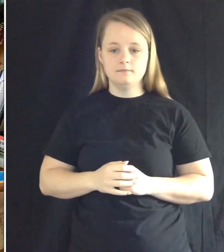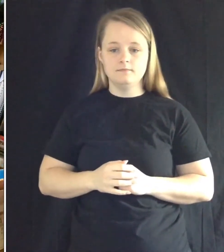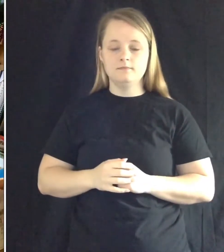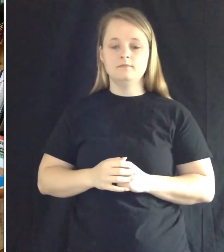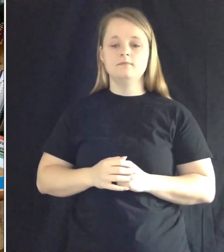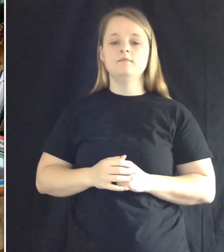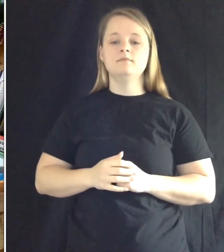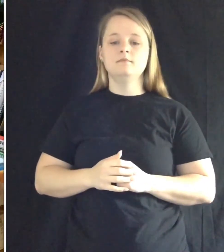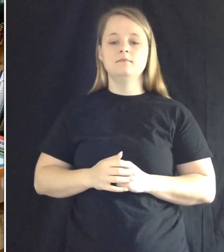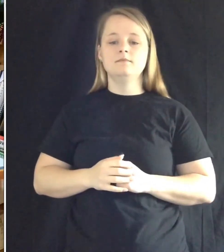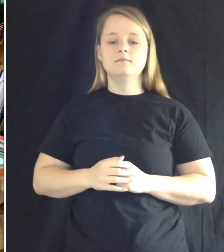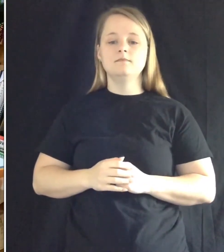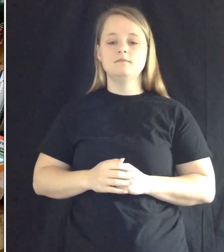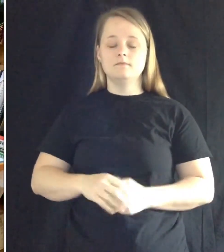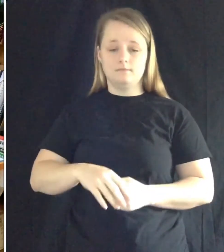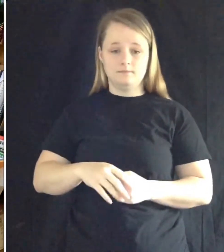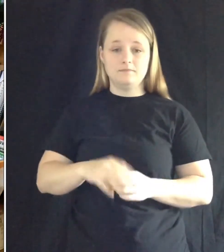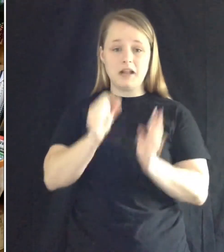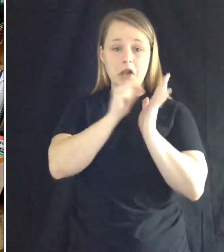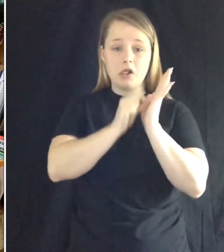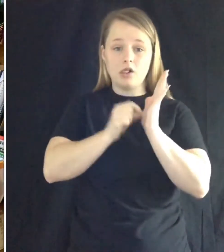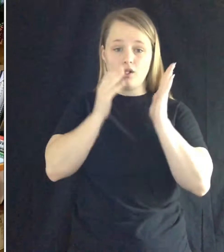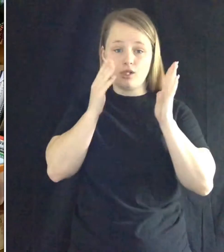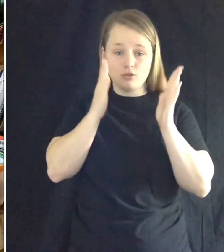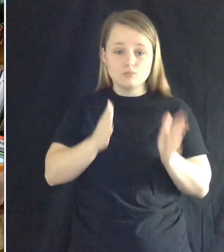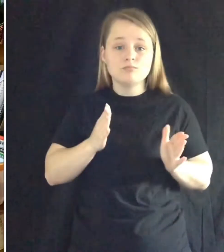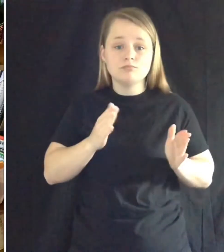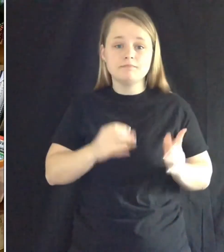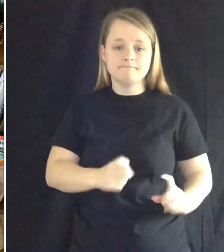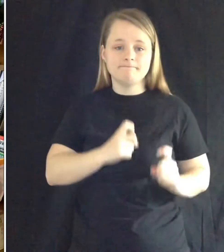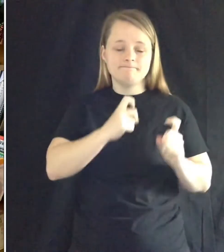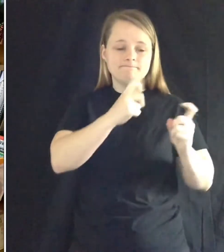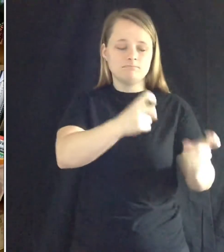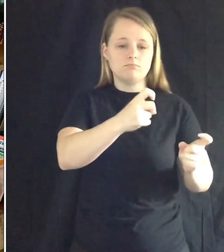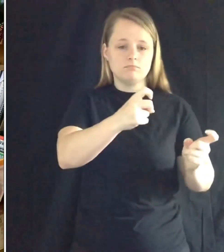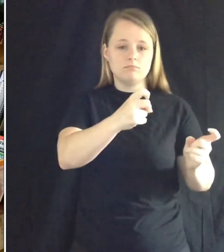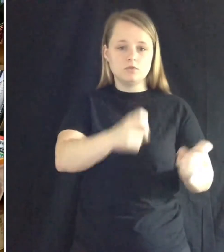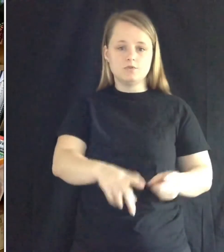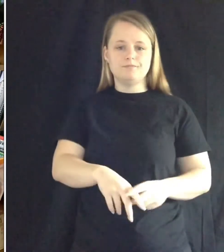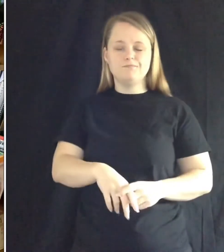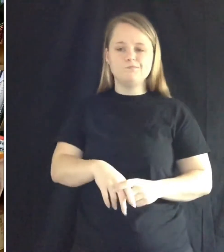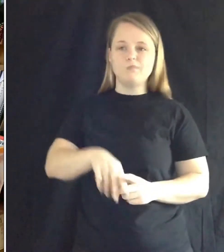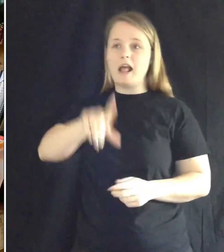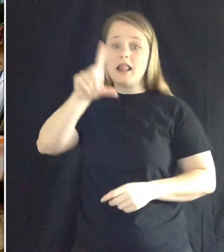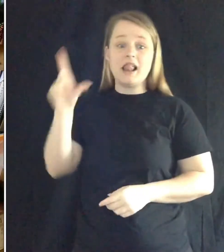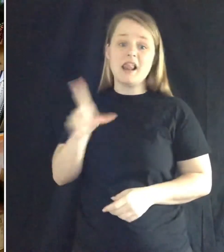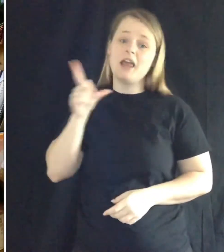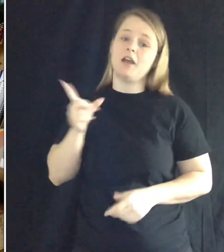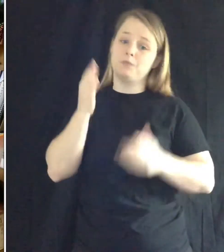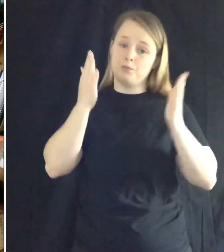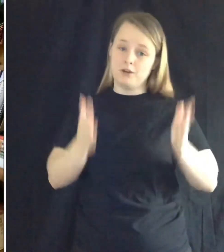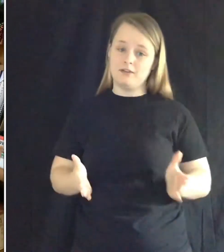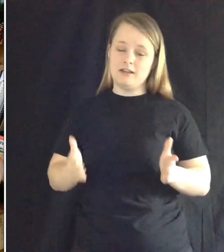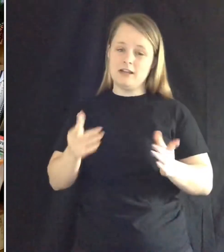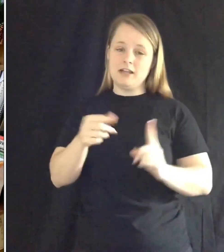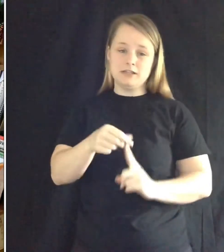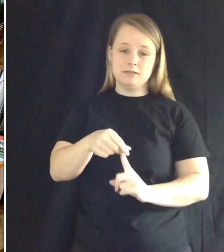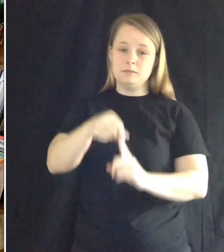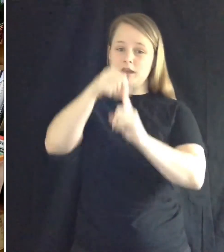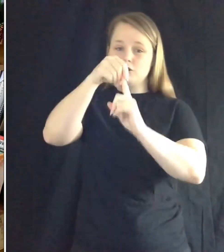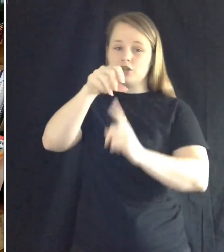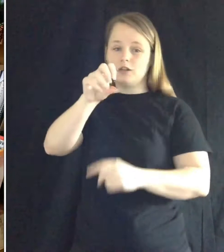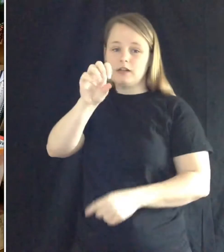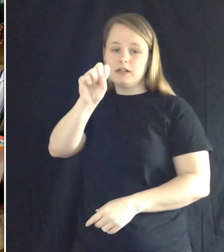Jonathan London dedicates this book to the librarians, especially the Sonoma County